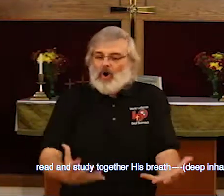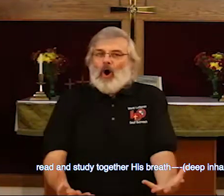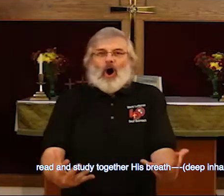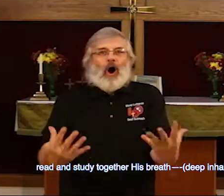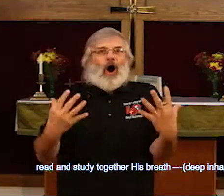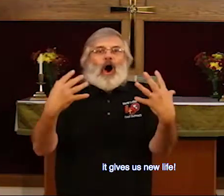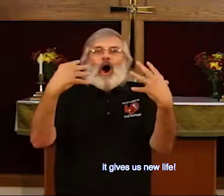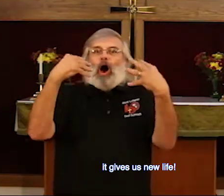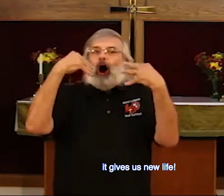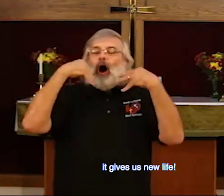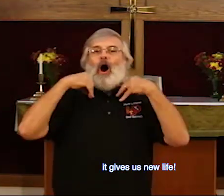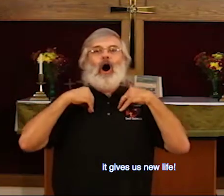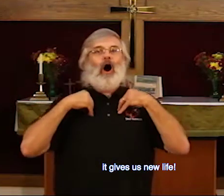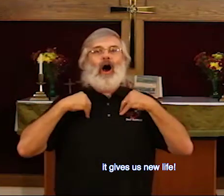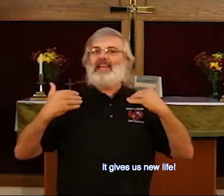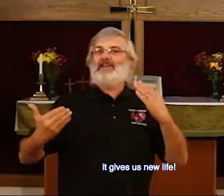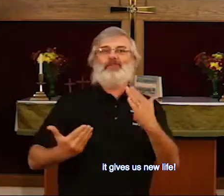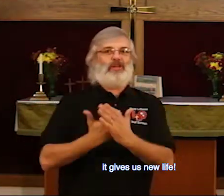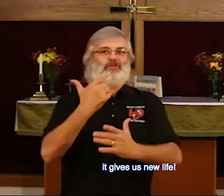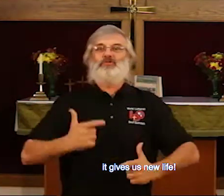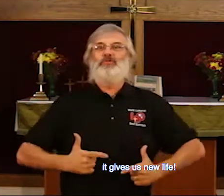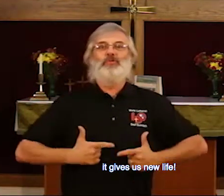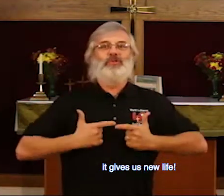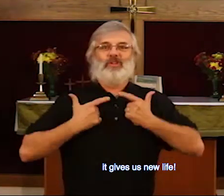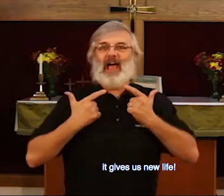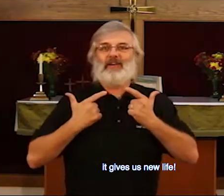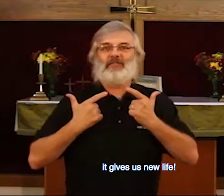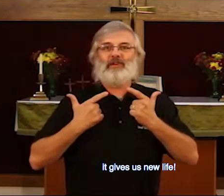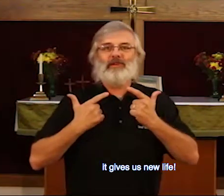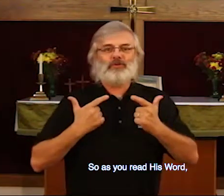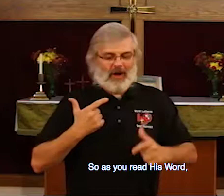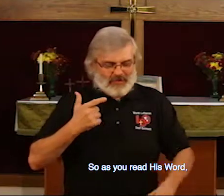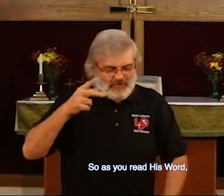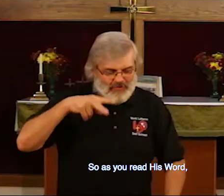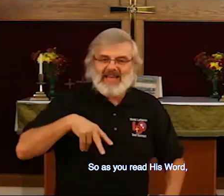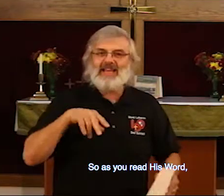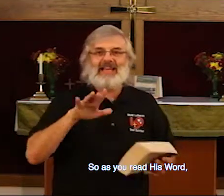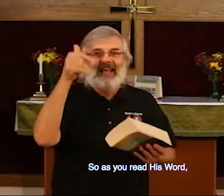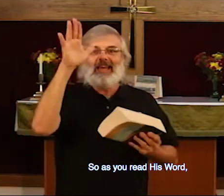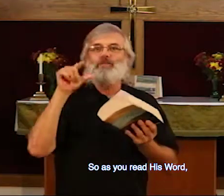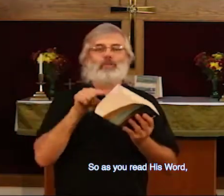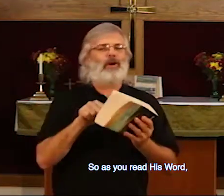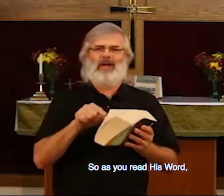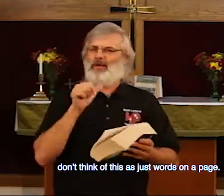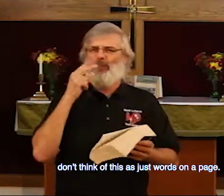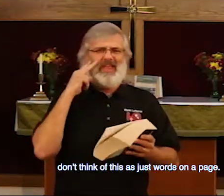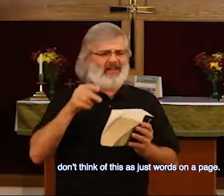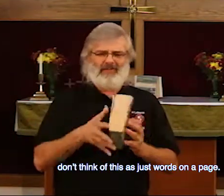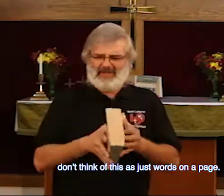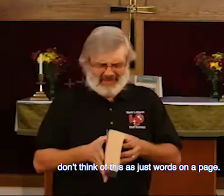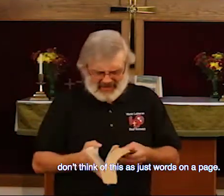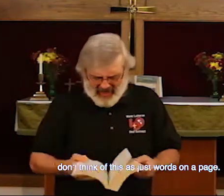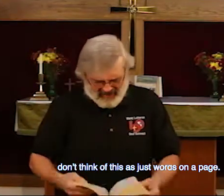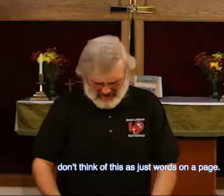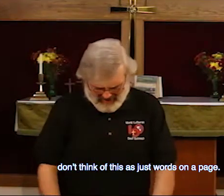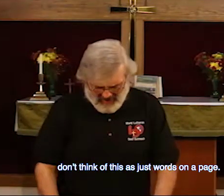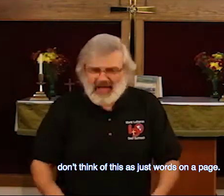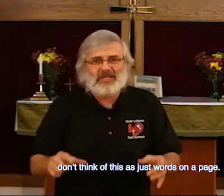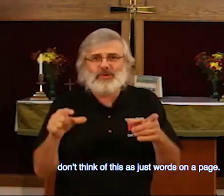gives us new life. So, as you read his word, don't think of this as just